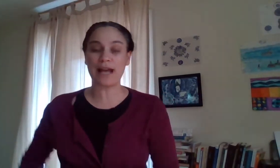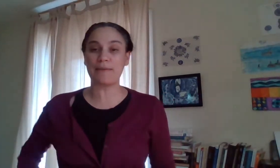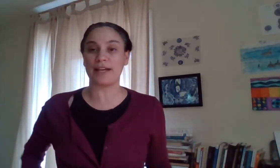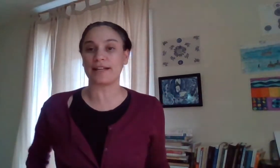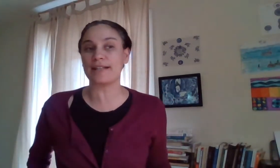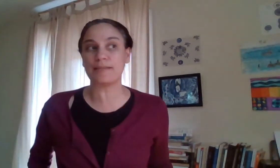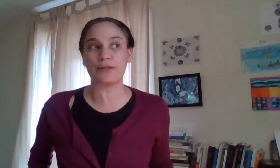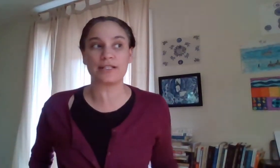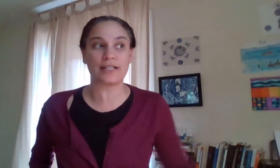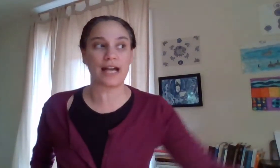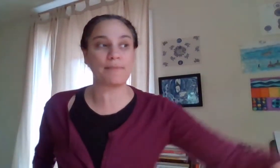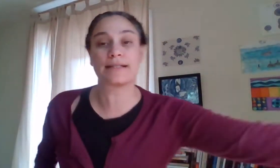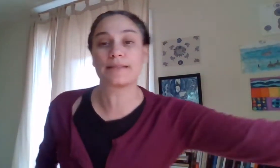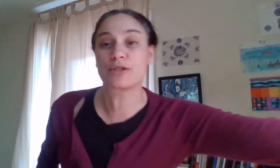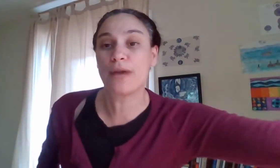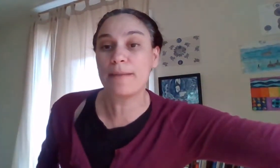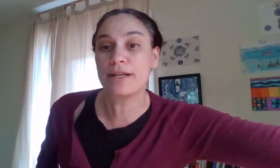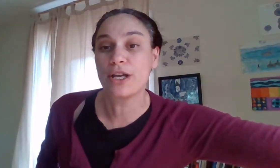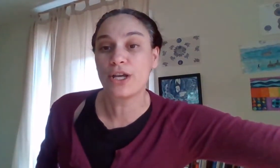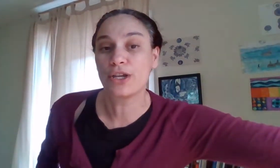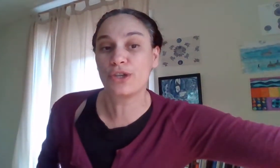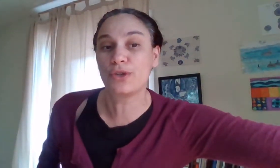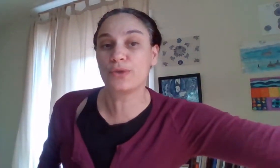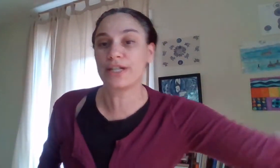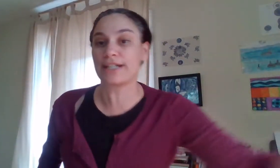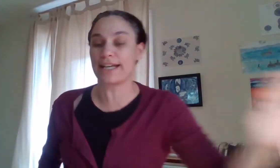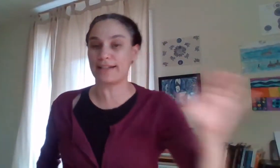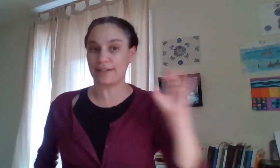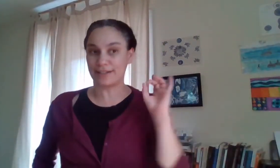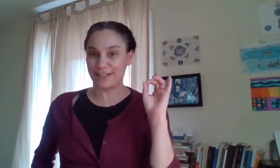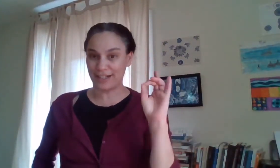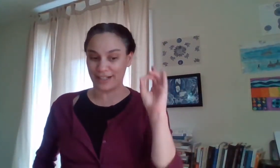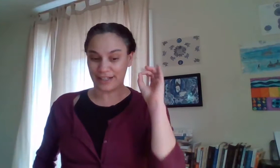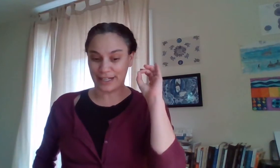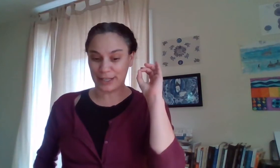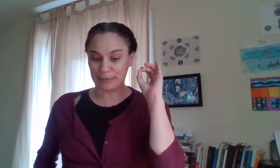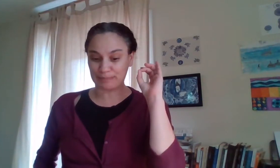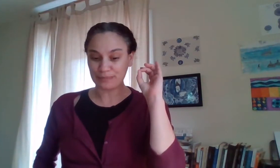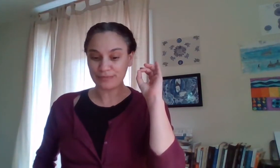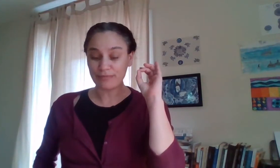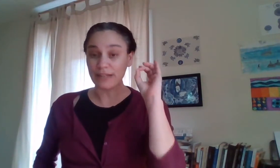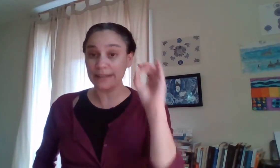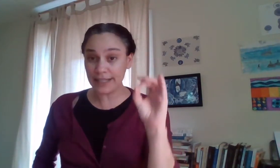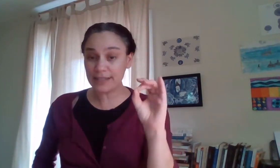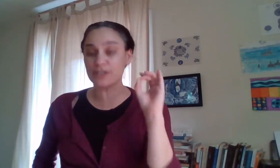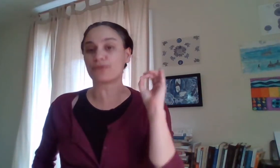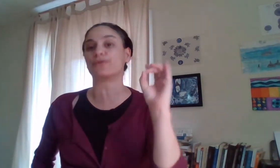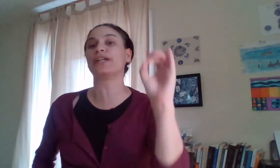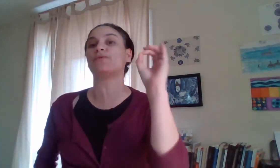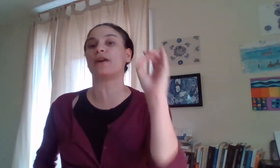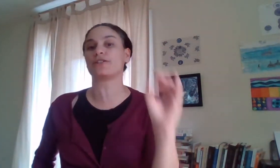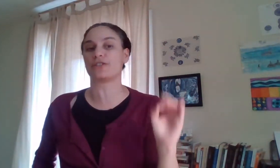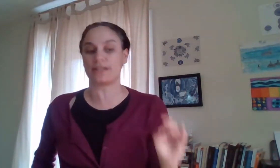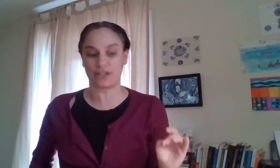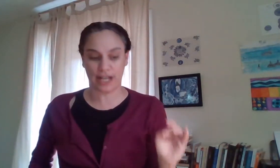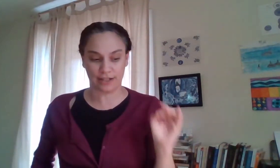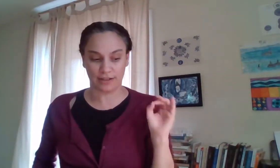and at this point in time by subscribing you can get the um links to re-watch the channel